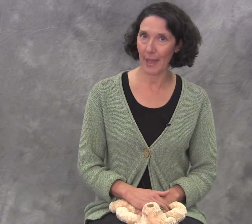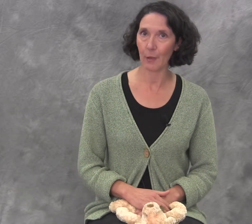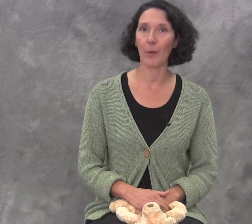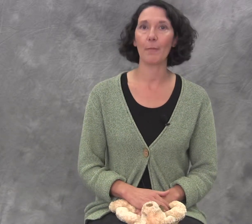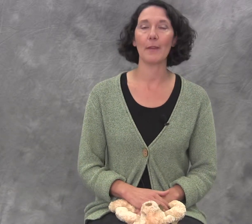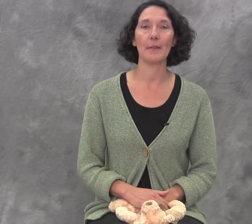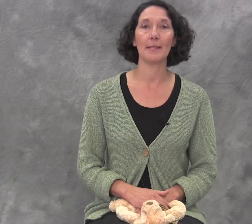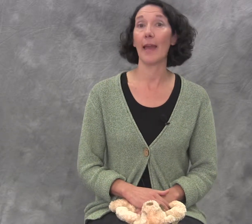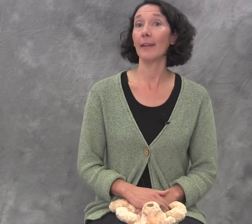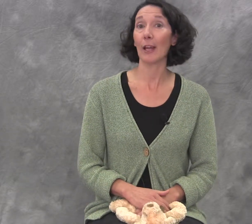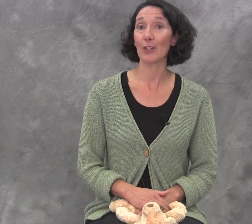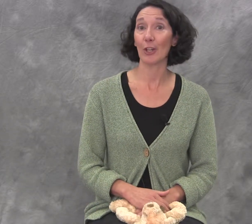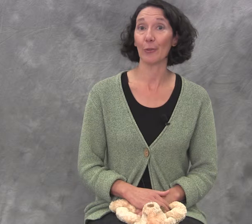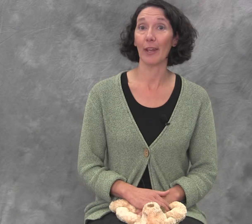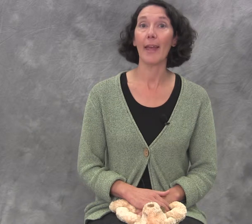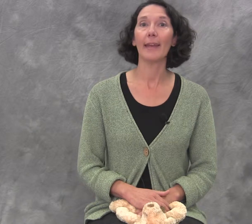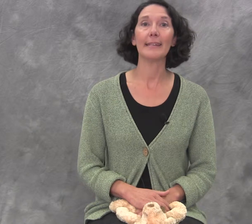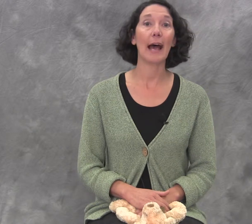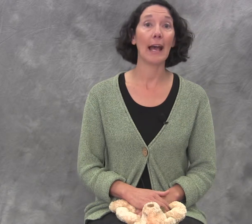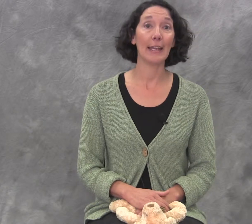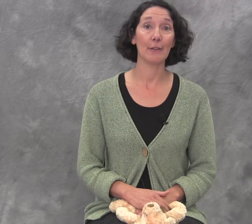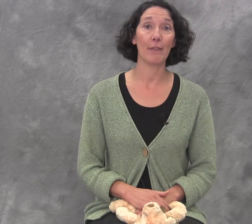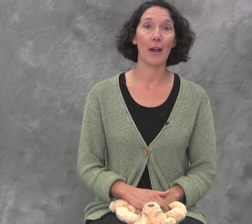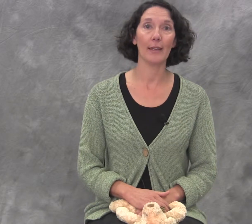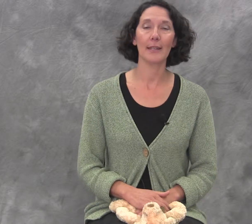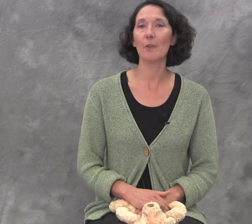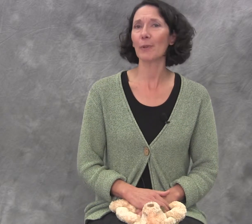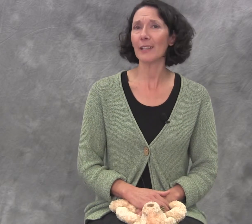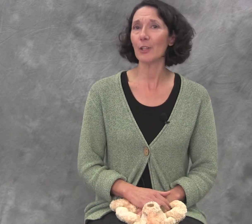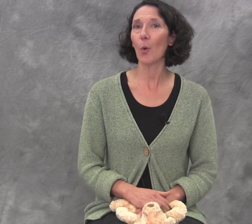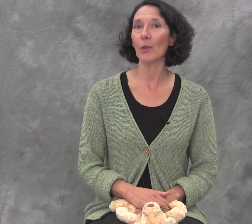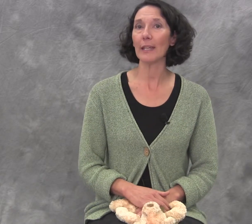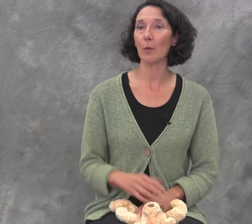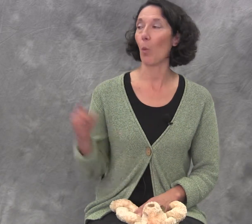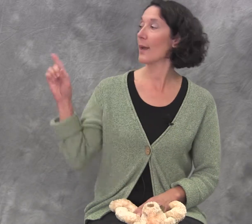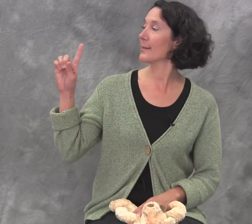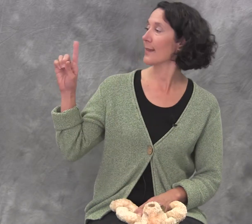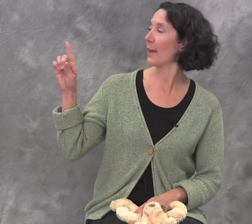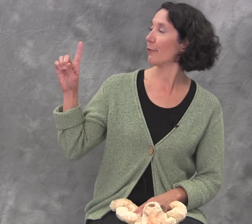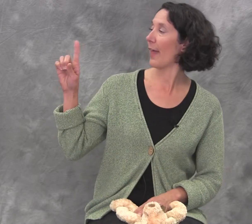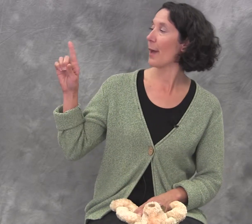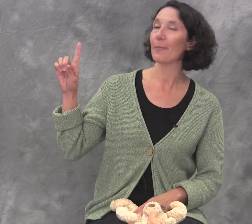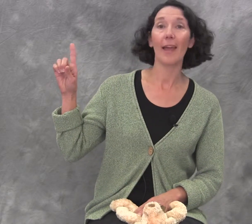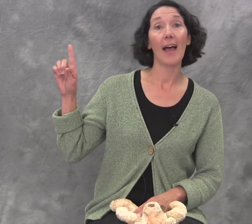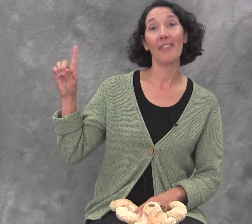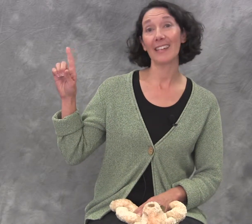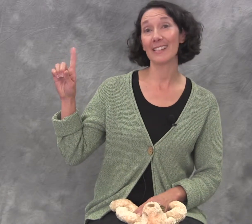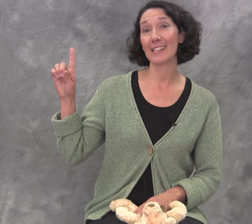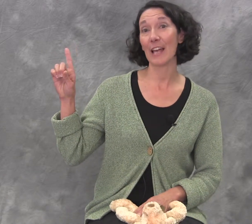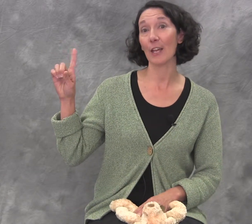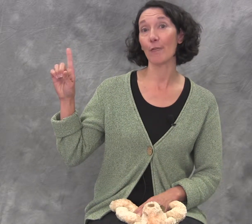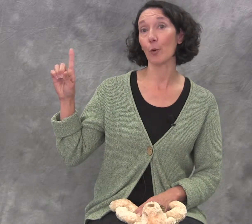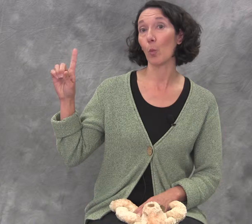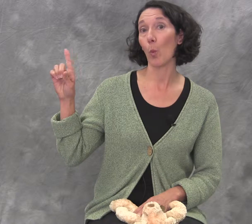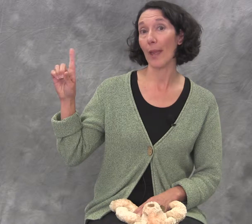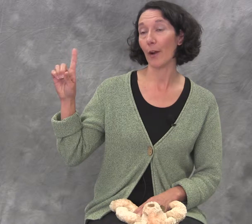play with babies and young children is hide and find. And really you only need one sign for that. And that's the sign for where.